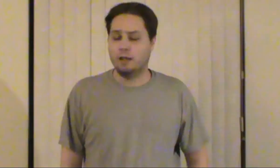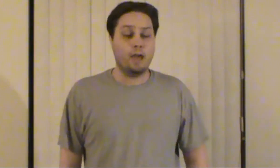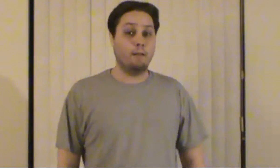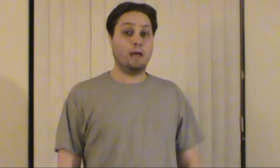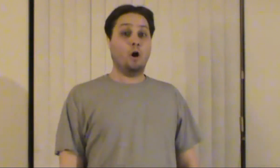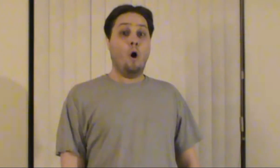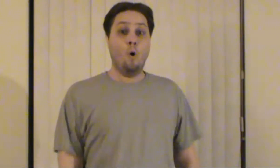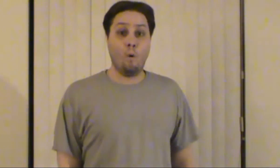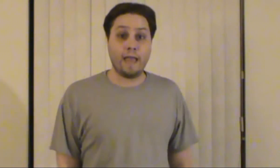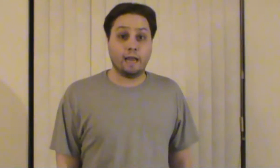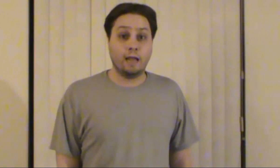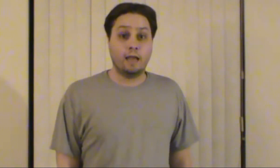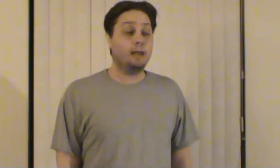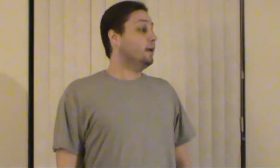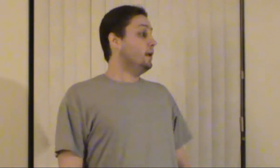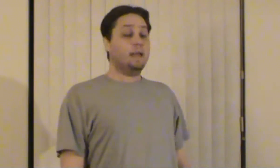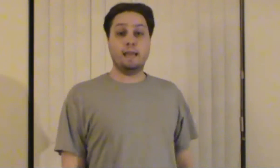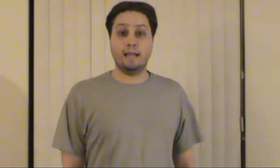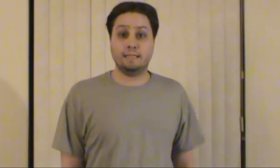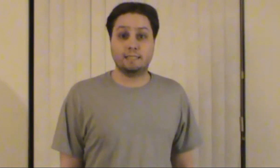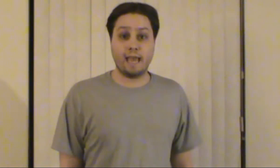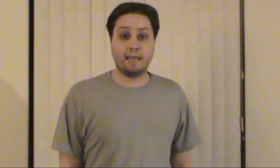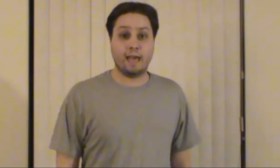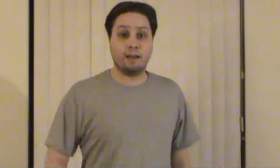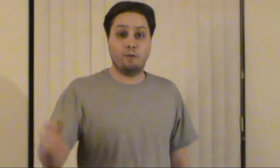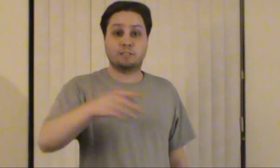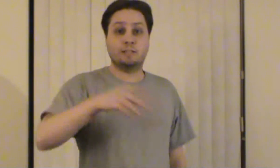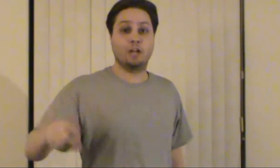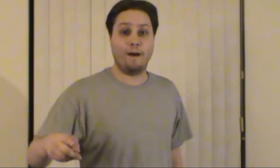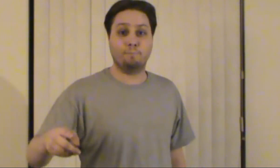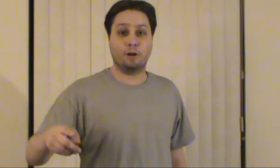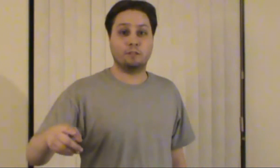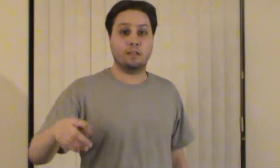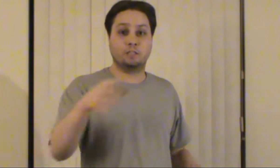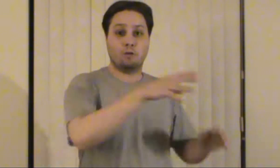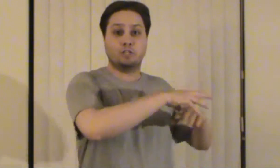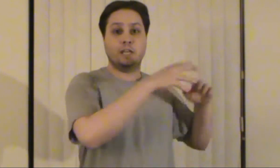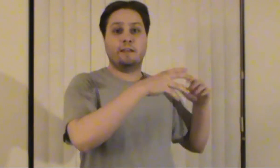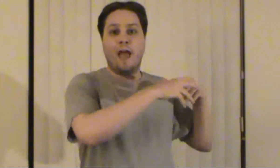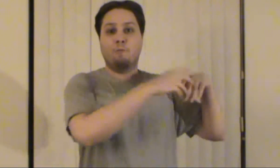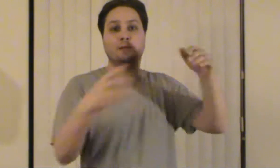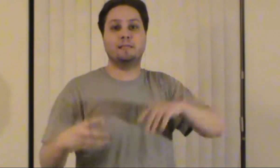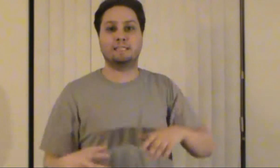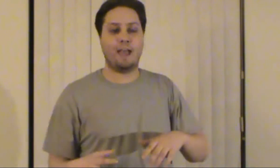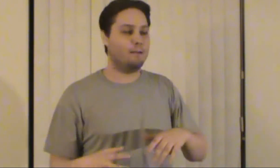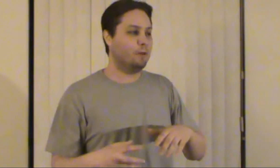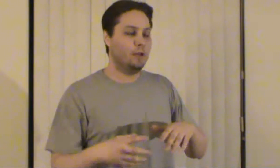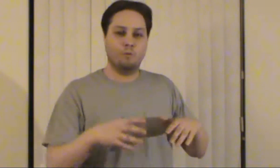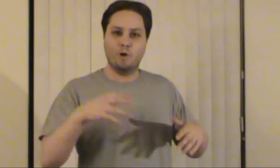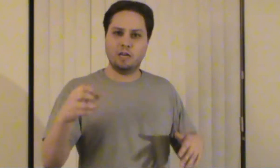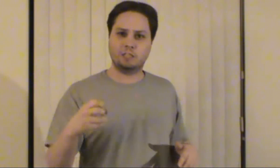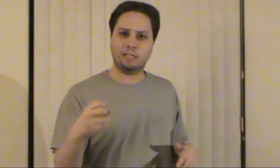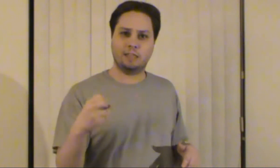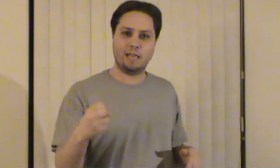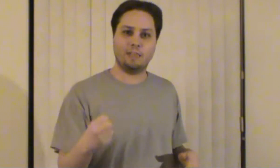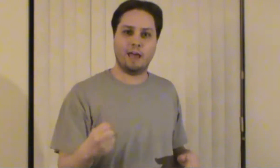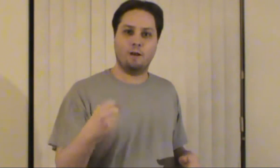i'm like wait he didn't say that it was a childbirth and so she helped him escape wouldn't she think that